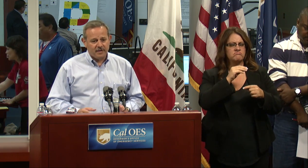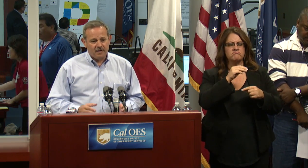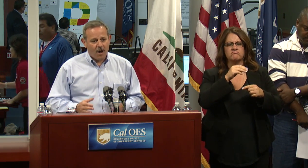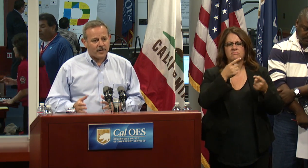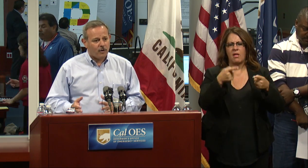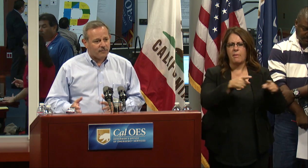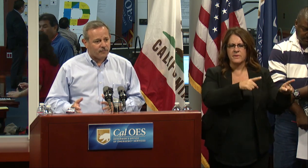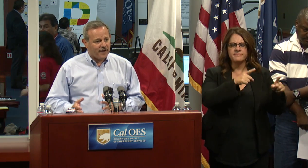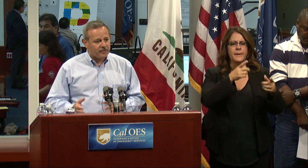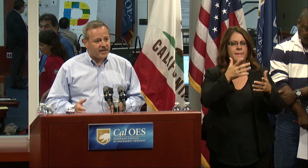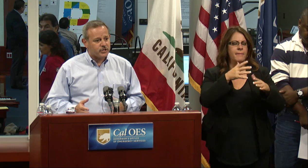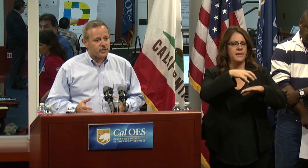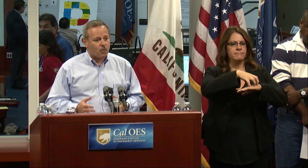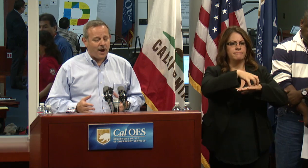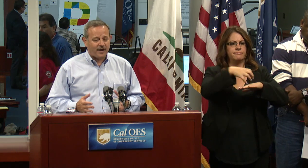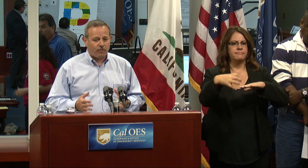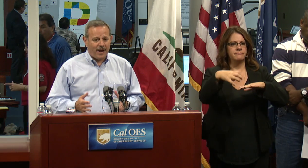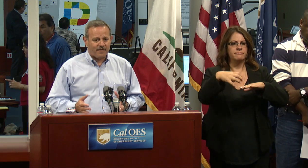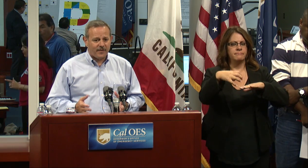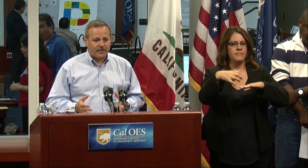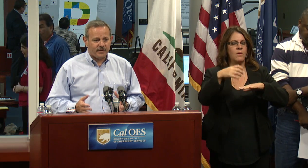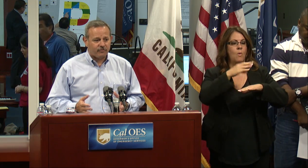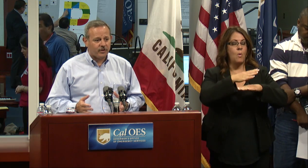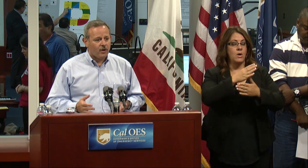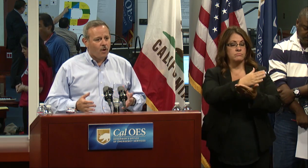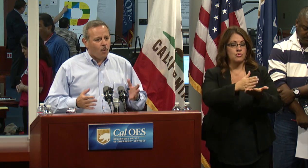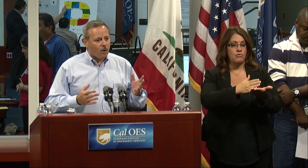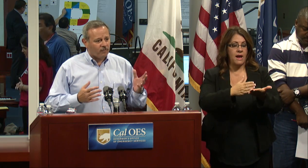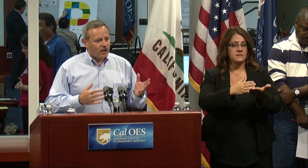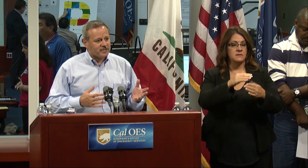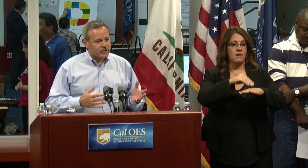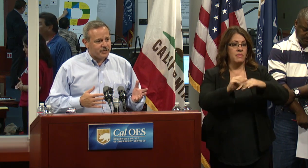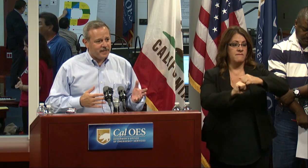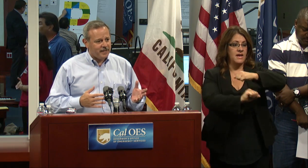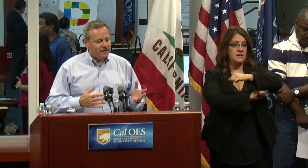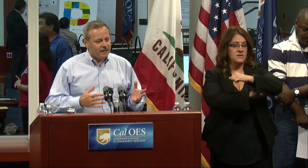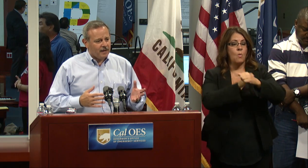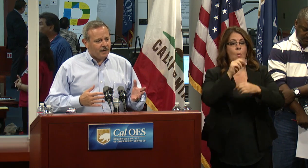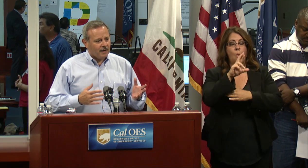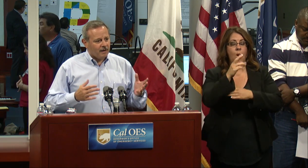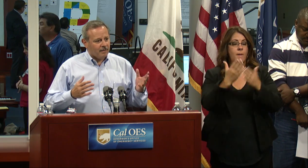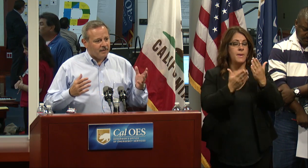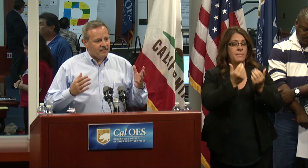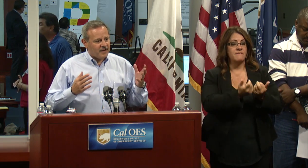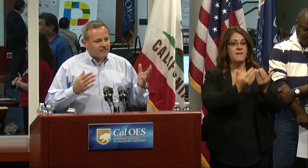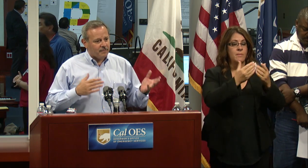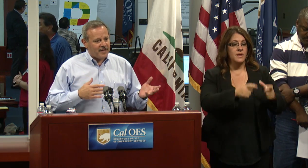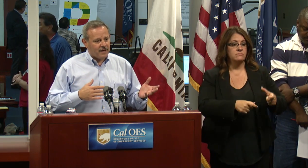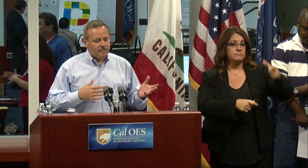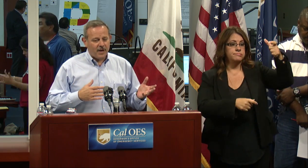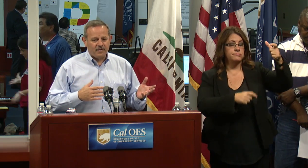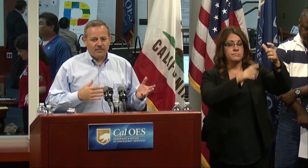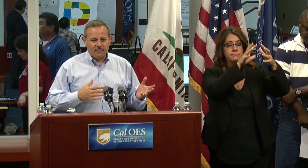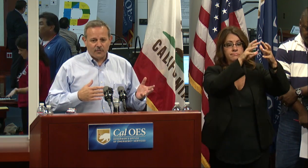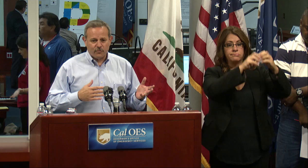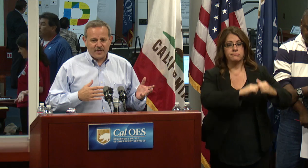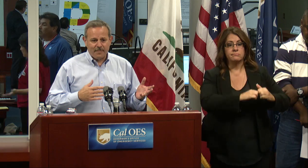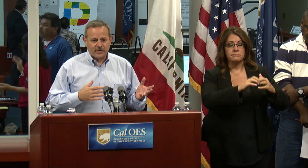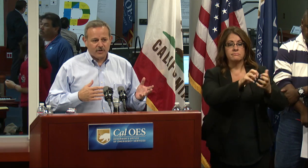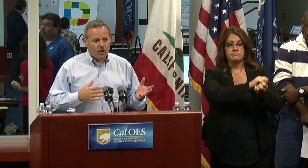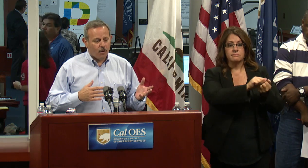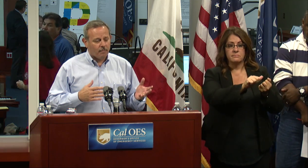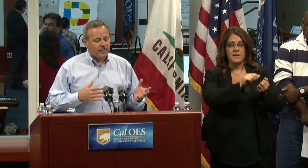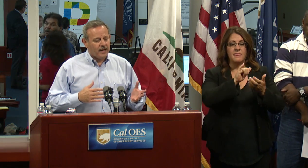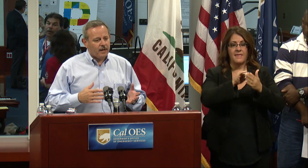that may have been knocked off their foundation or had a crack foundation or have lost a chimney that have come down and further